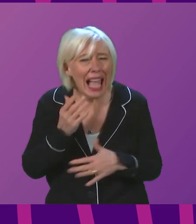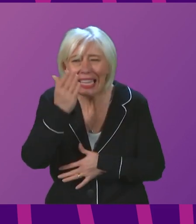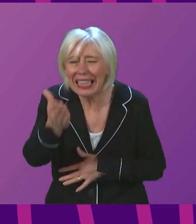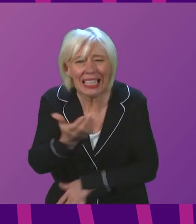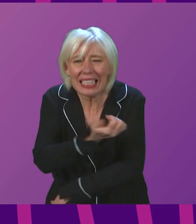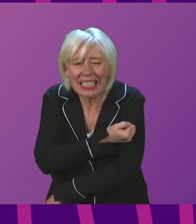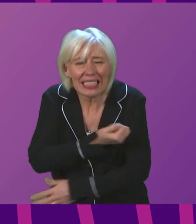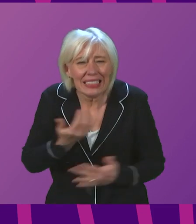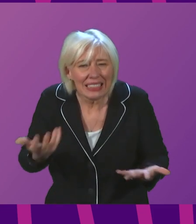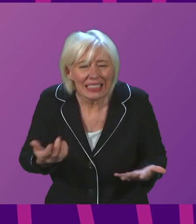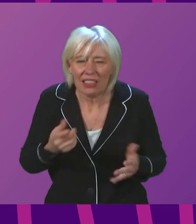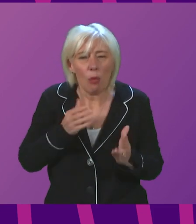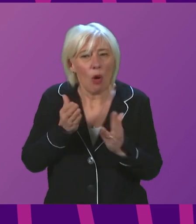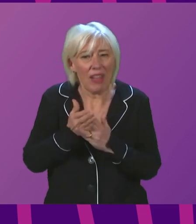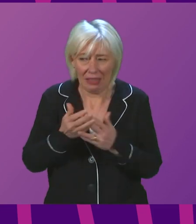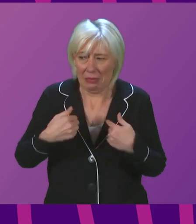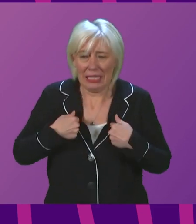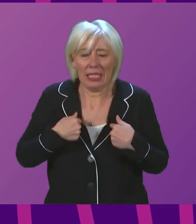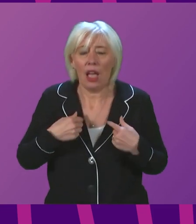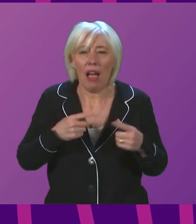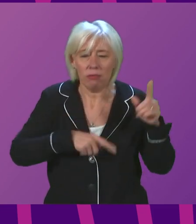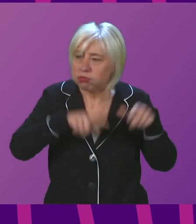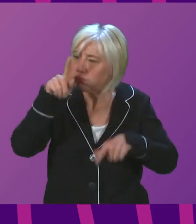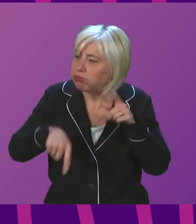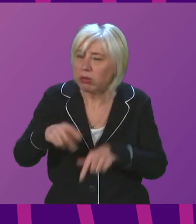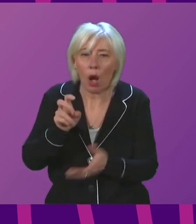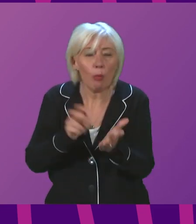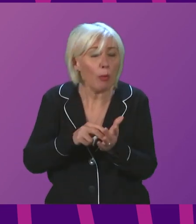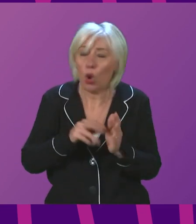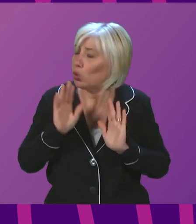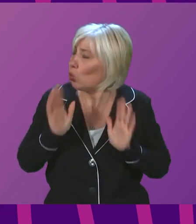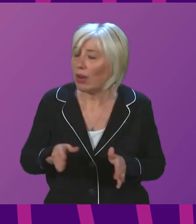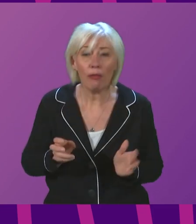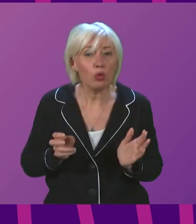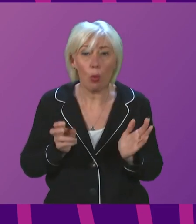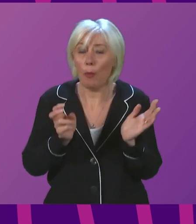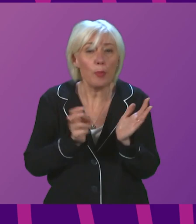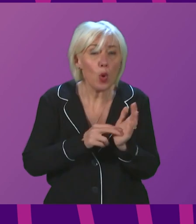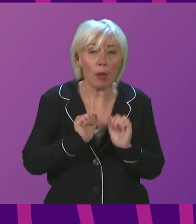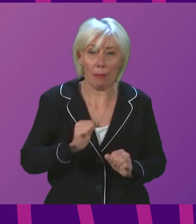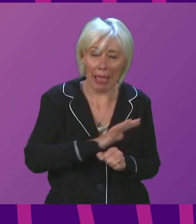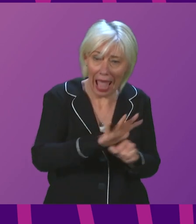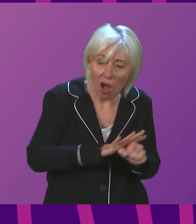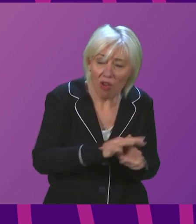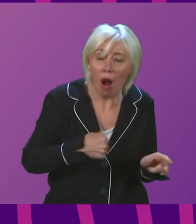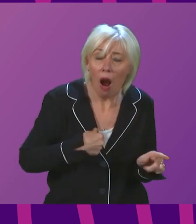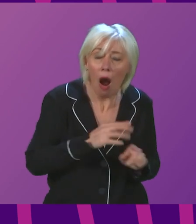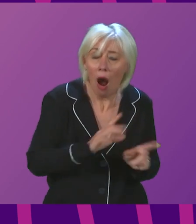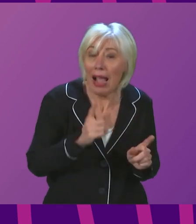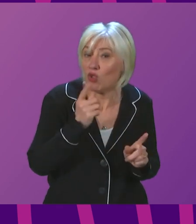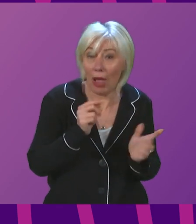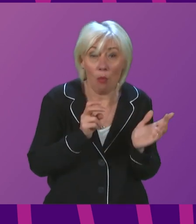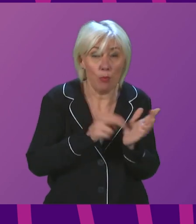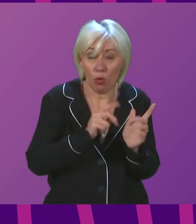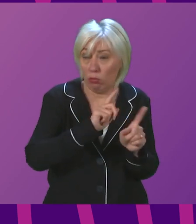in a way that is more accessible. There are a variety of appointments. You do not have to book an appointment in your own area. There are different ways now of